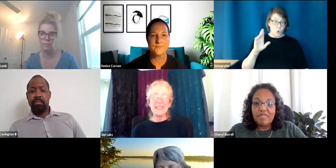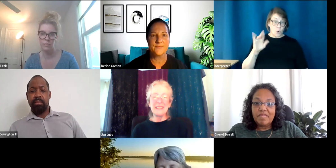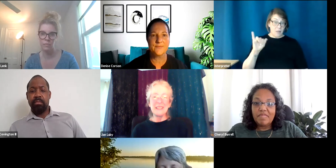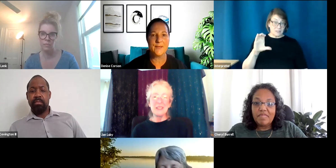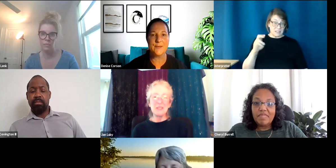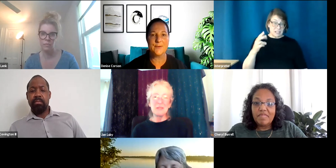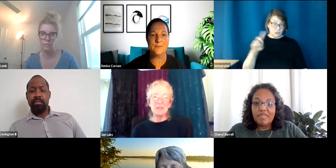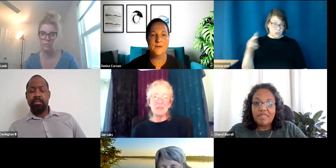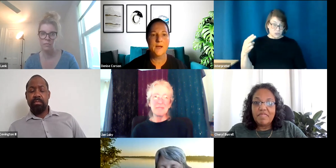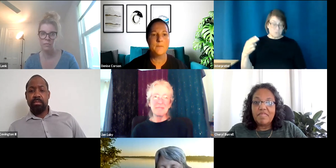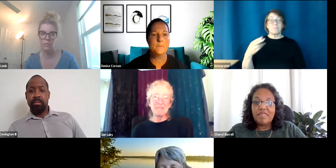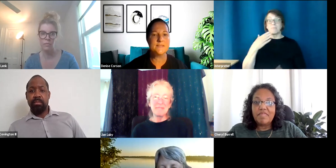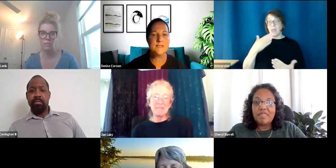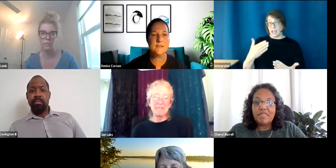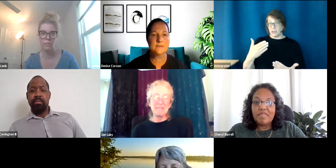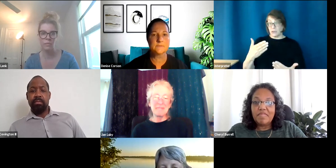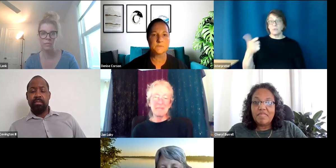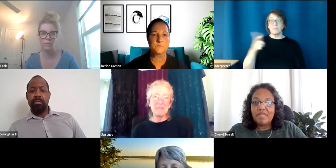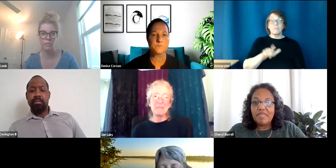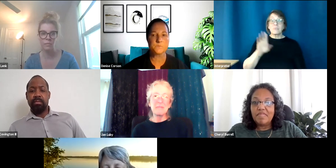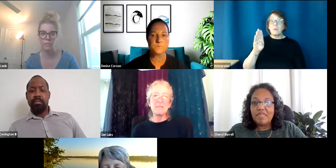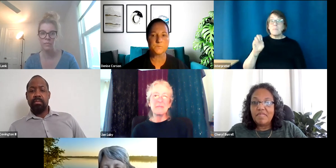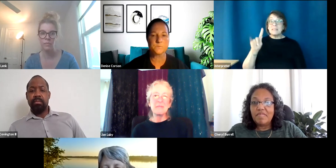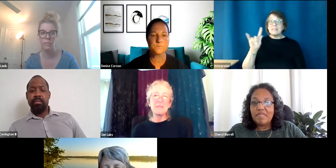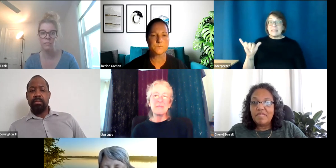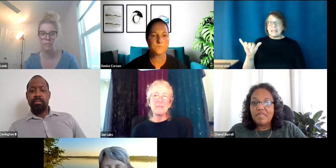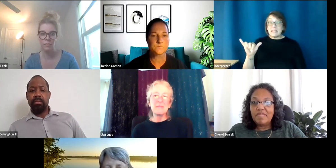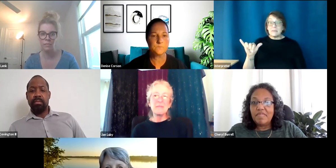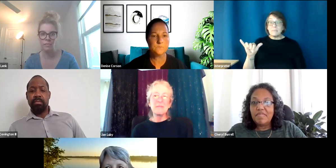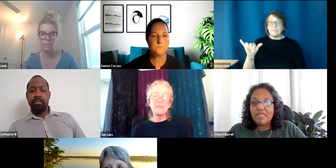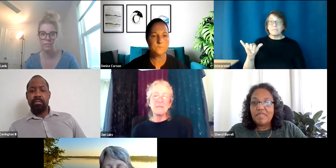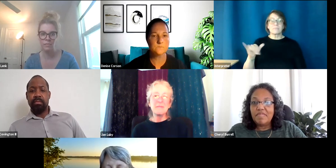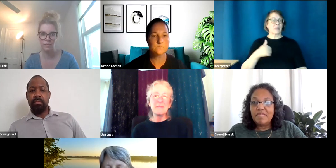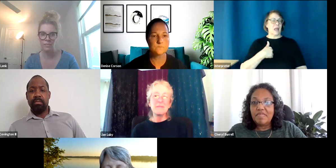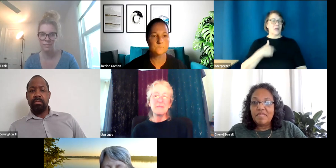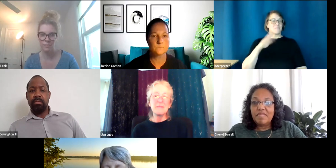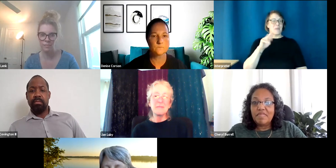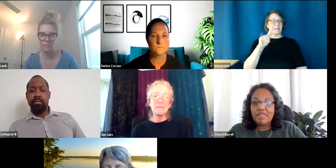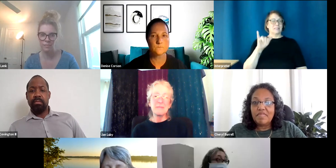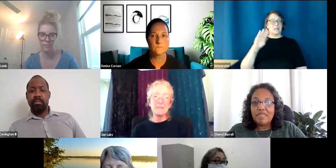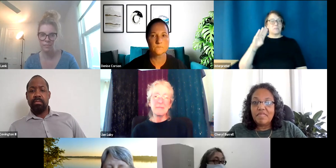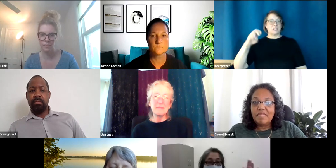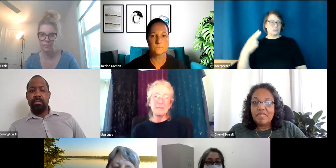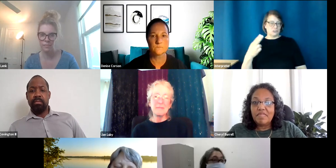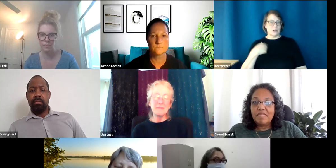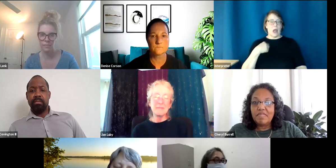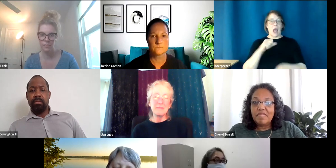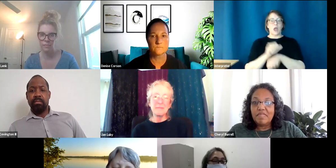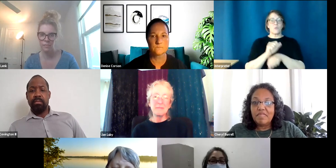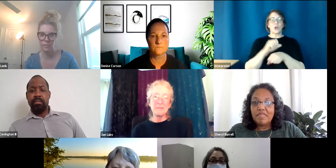Thank you. Thank Betsy. I'm Betsy Beach. I work in the job training